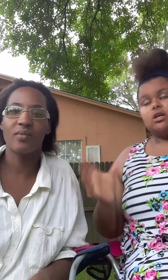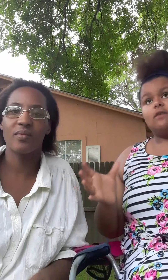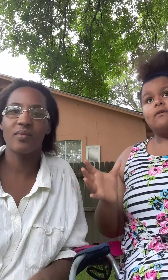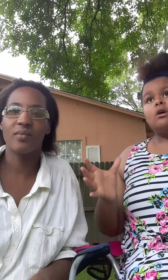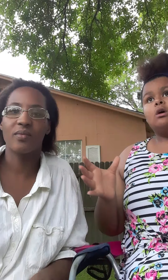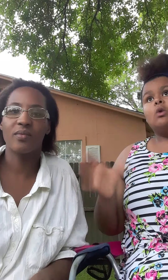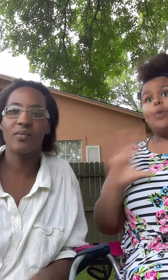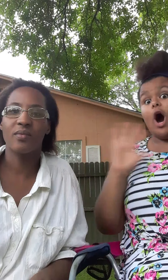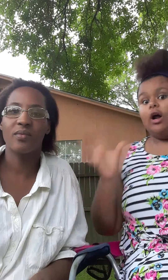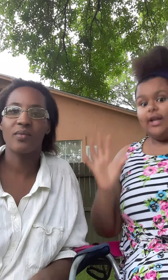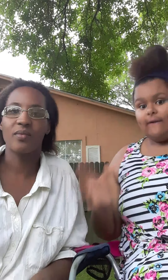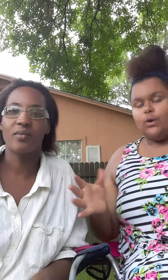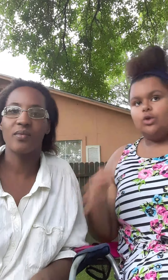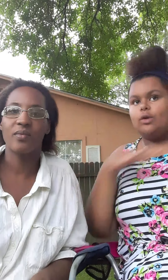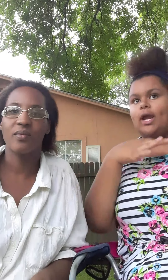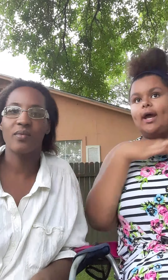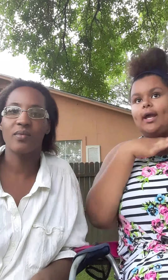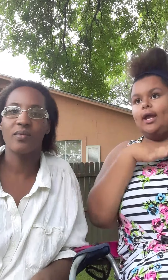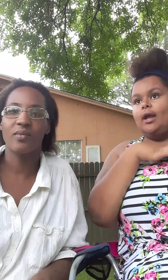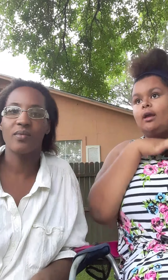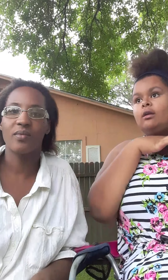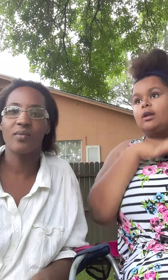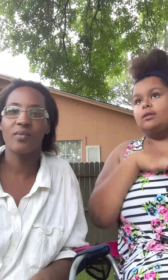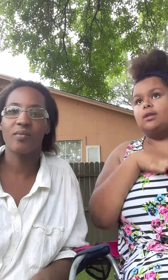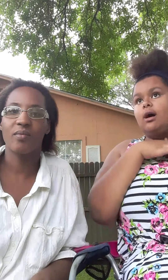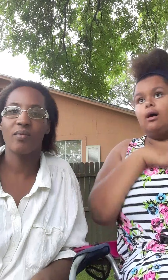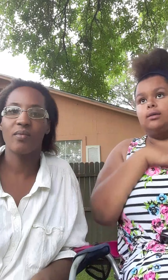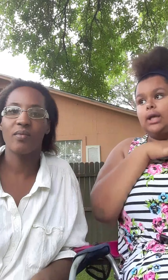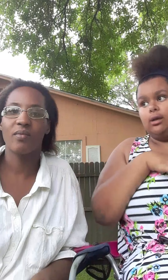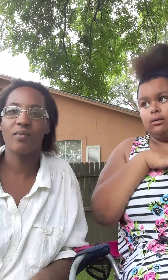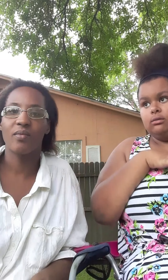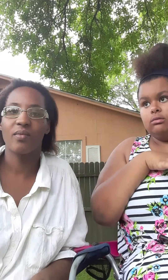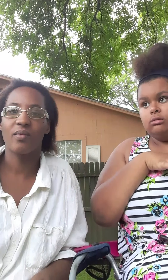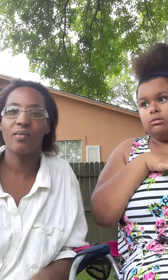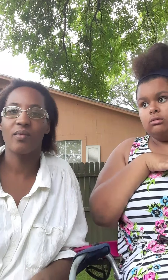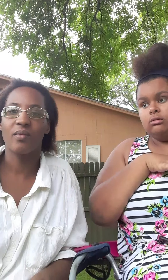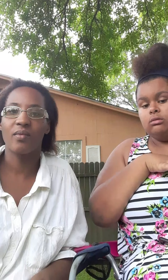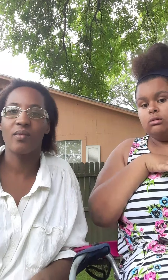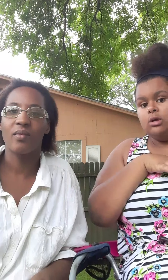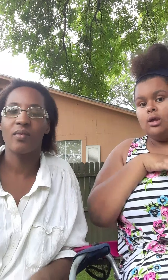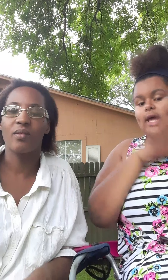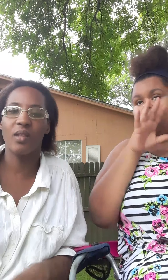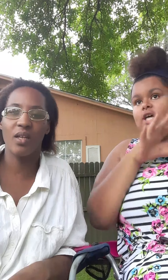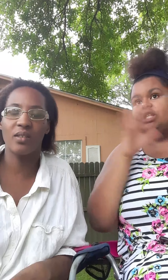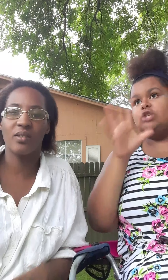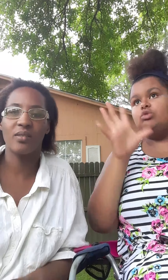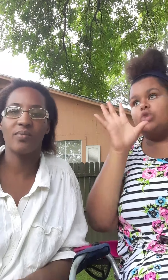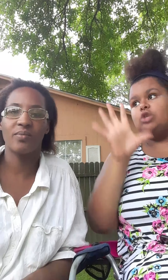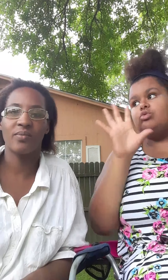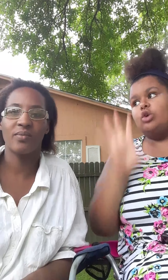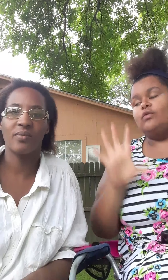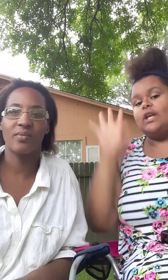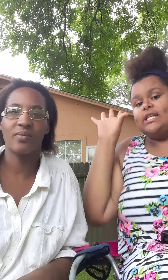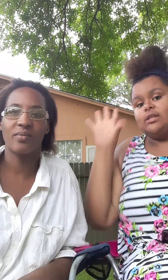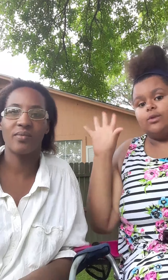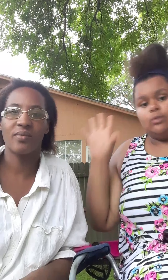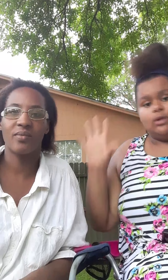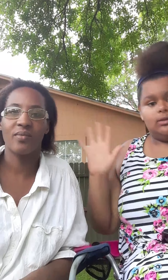we're all of that food you cannot eat nothing all day you you don't because you because you know you finna eat something really really